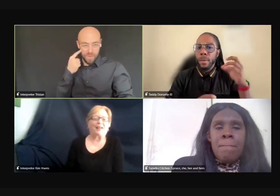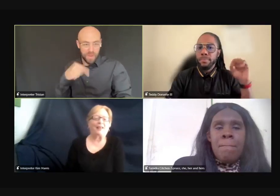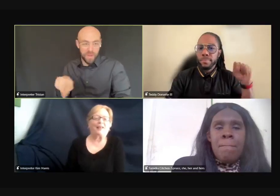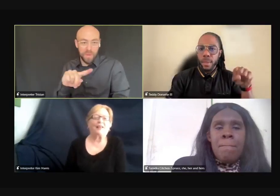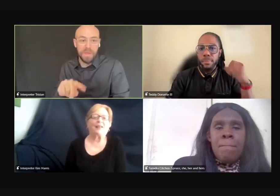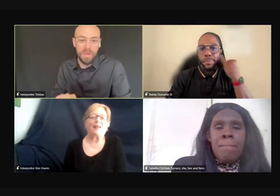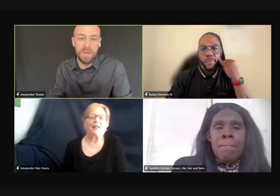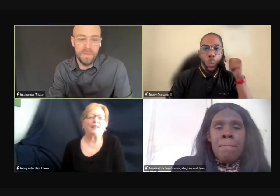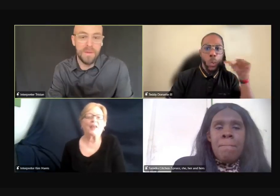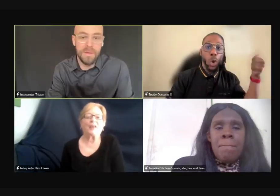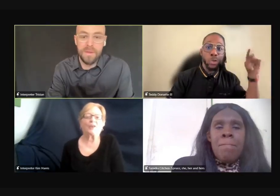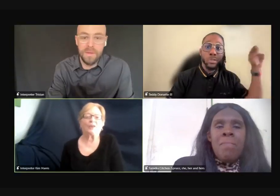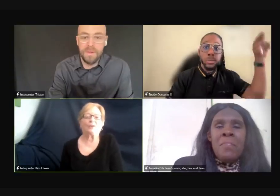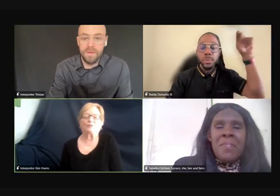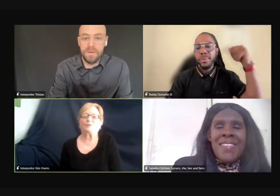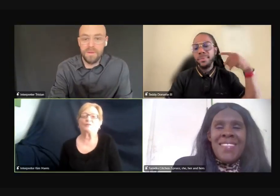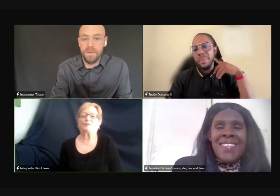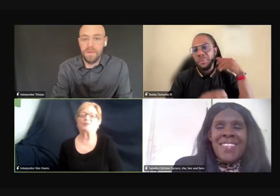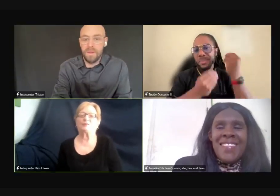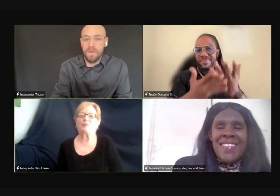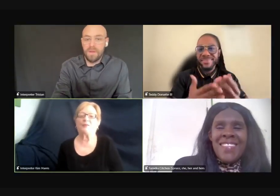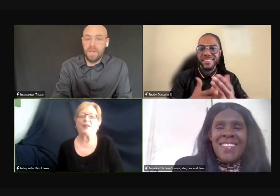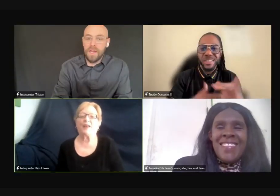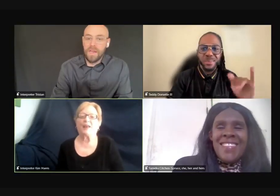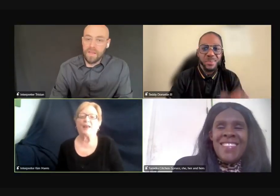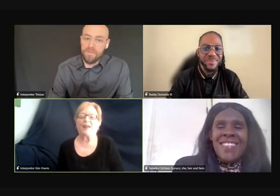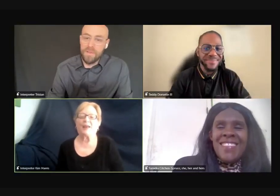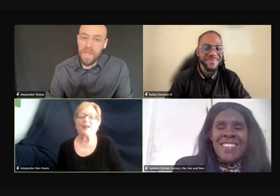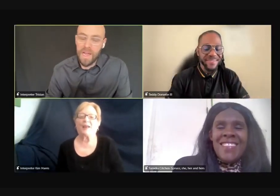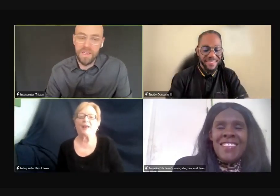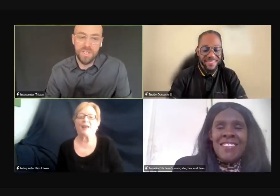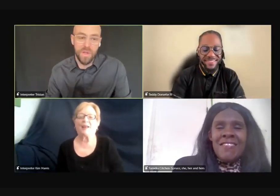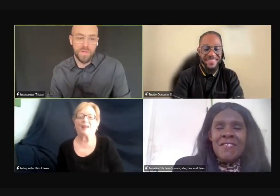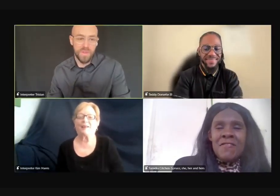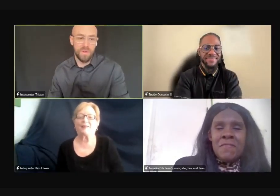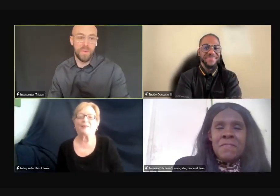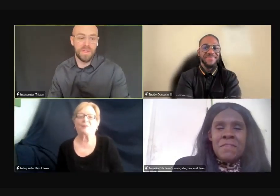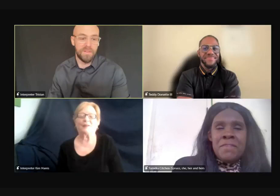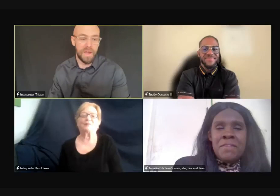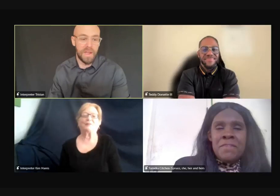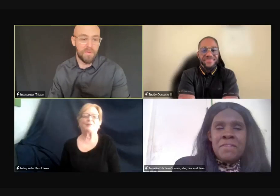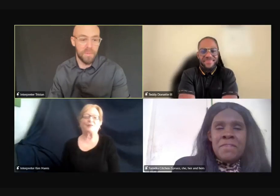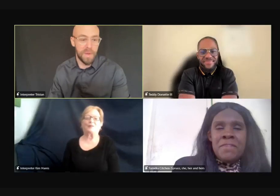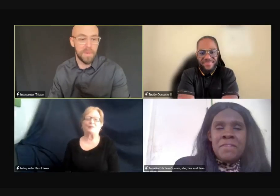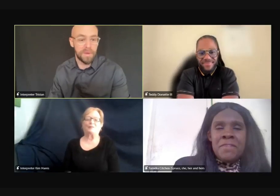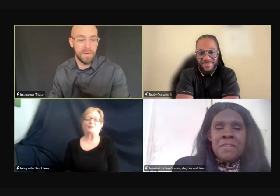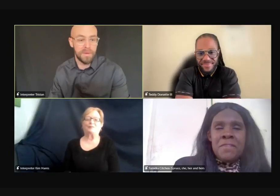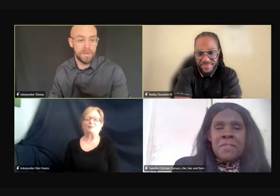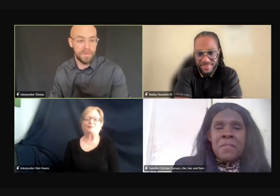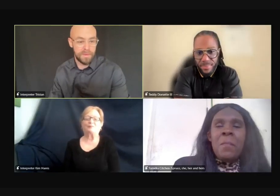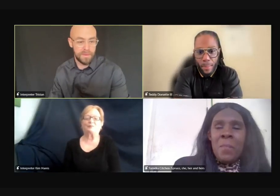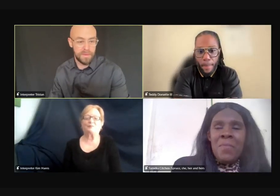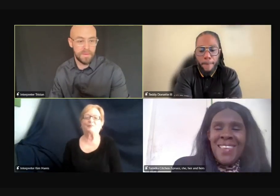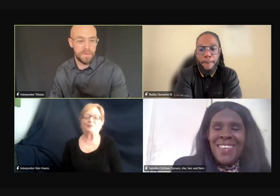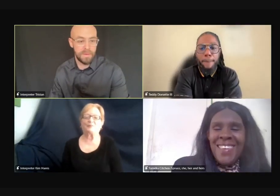resources with you. Thank you, Tristan. And if I can share those with you once I find out from them.